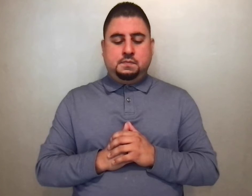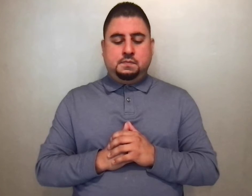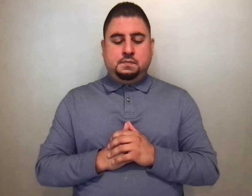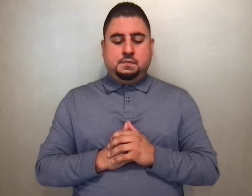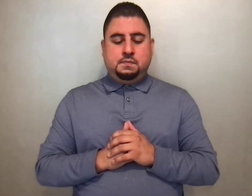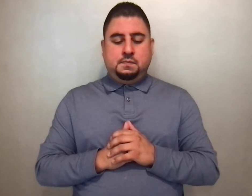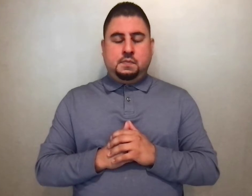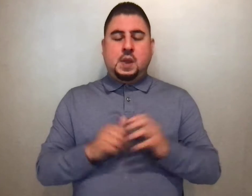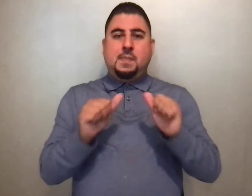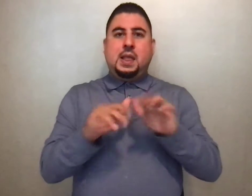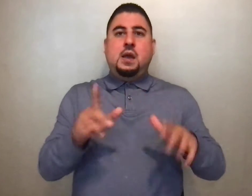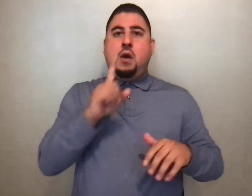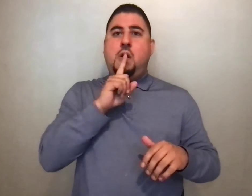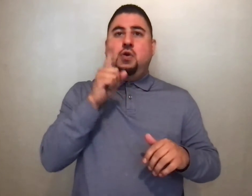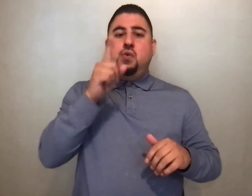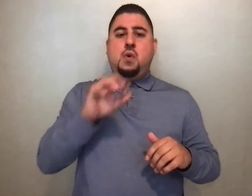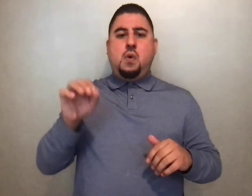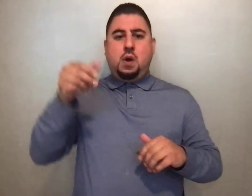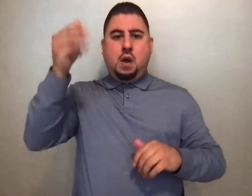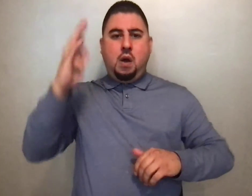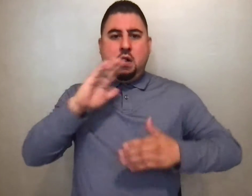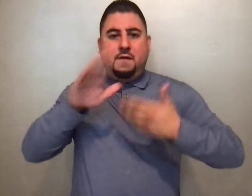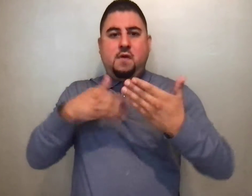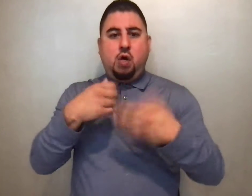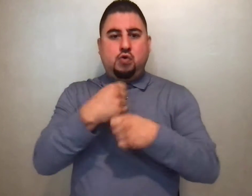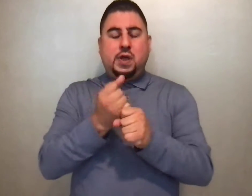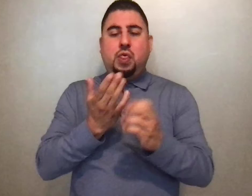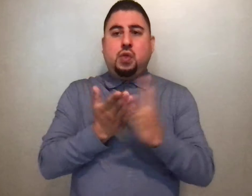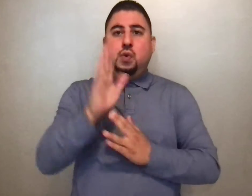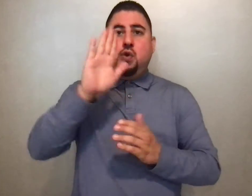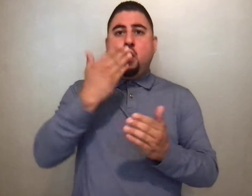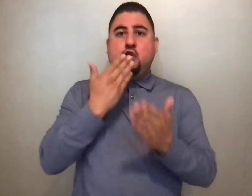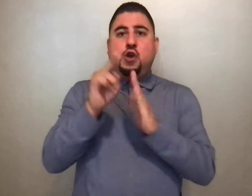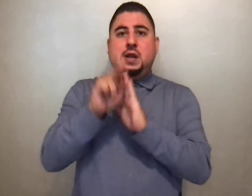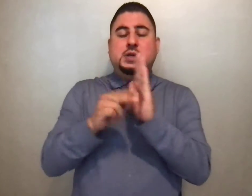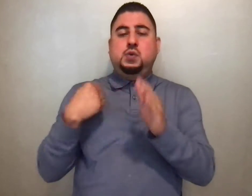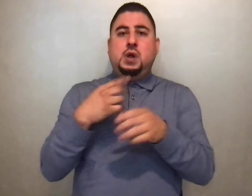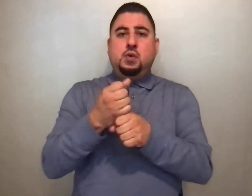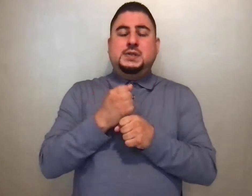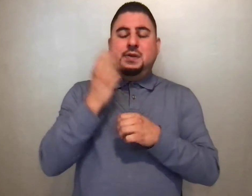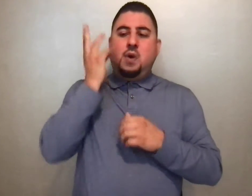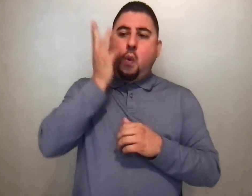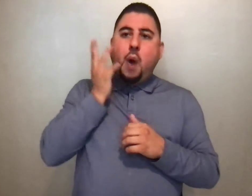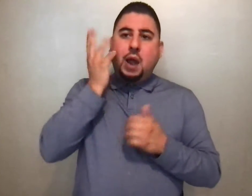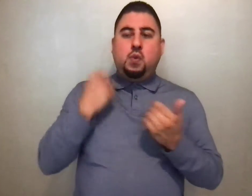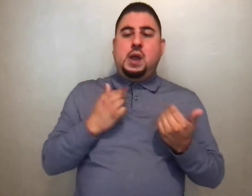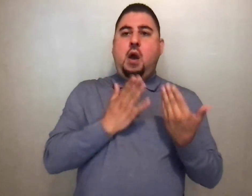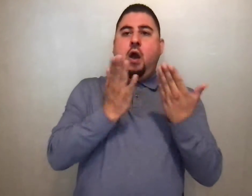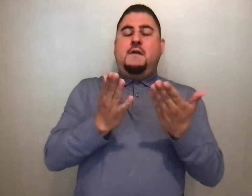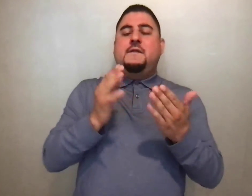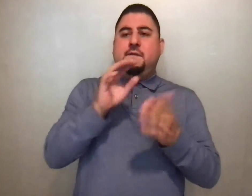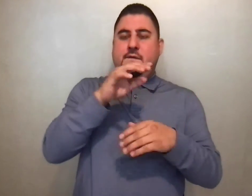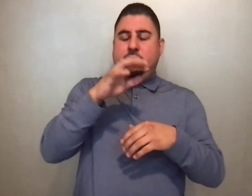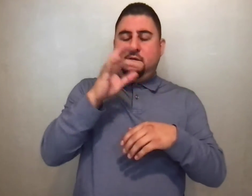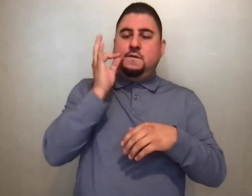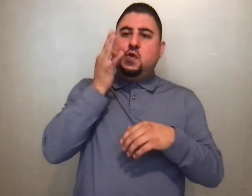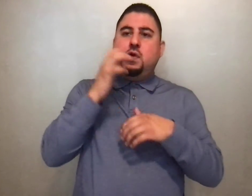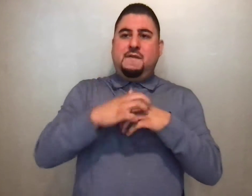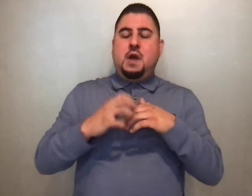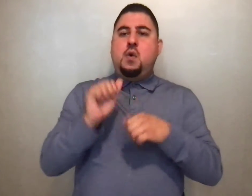Blessed are you, Lord God of all creation, for through your goodness we have received the wine we offer you, fruit of the vine and work of human hands. It will become our